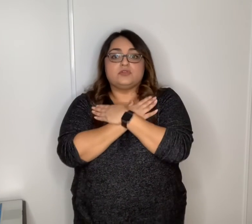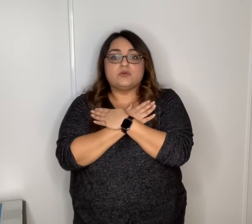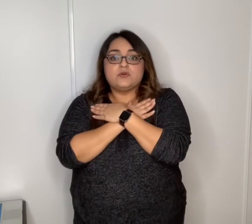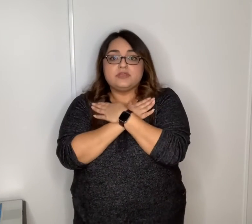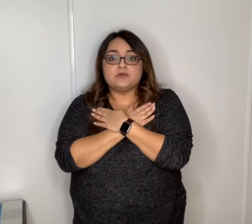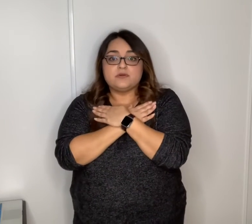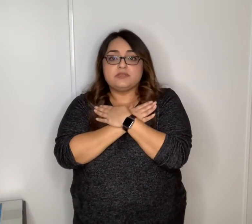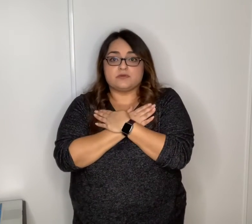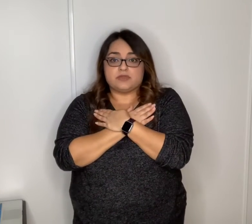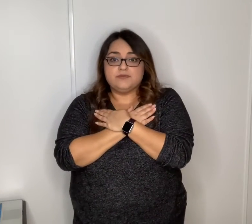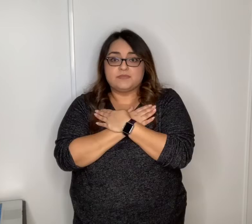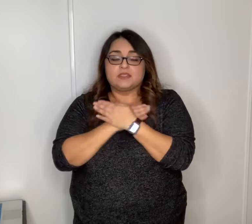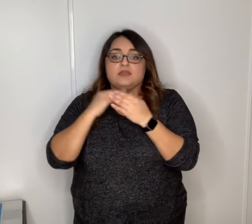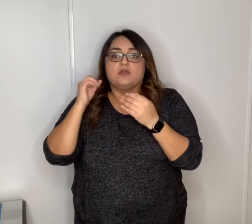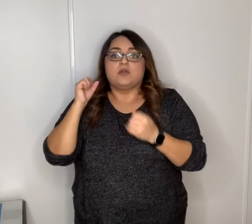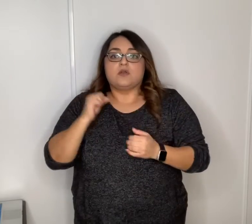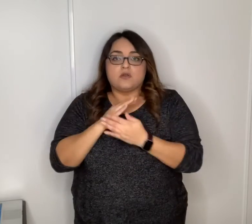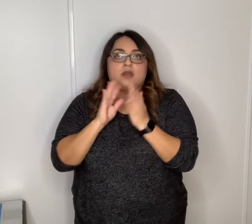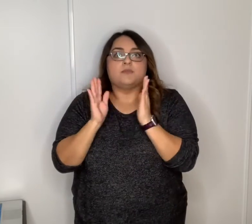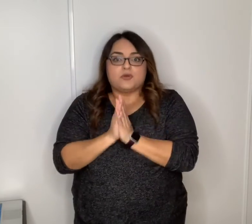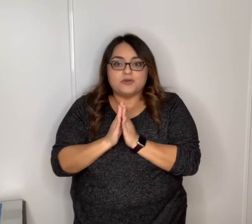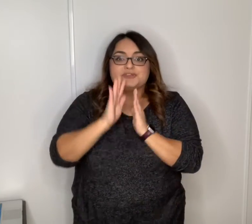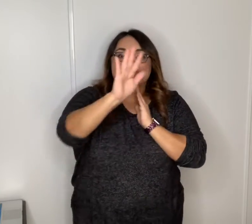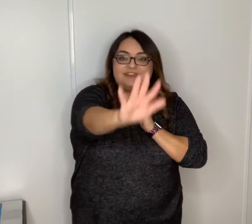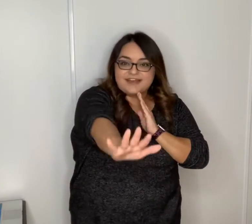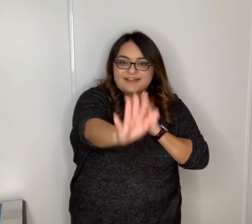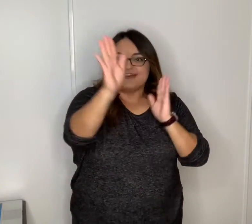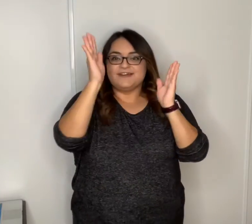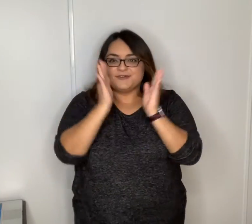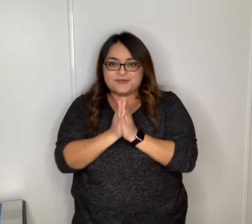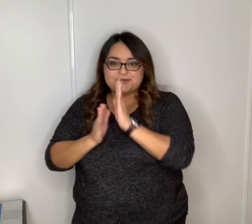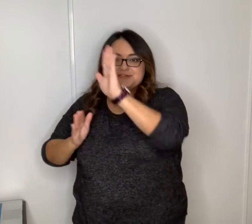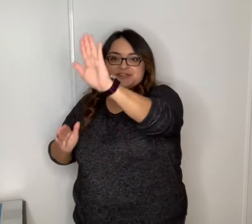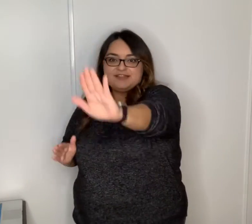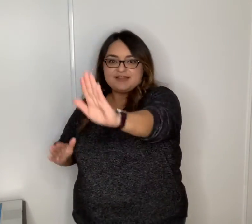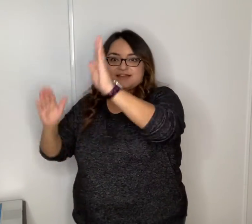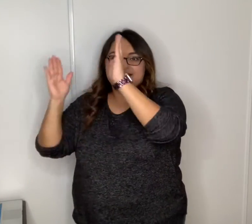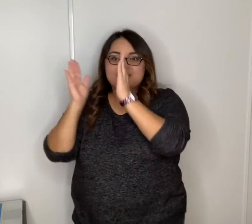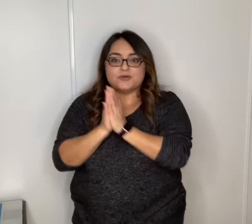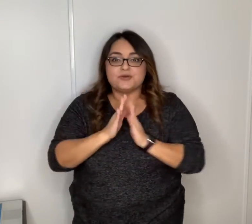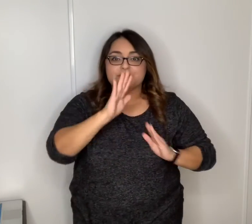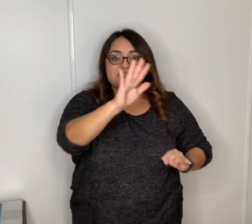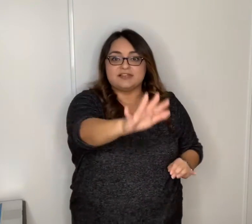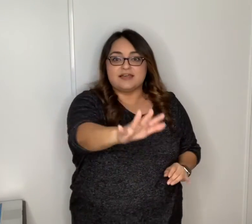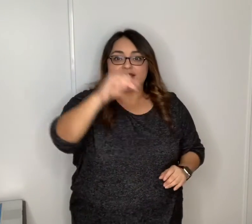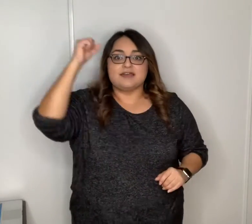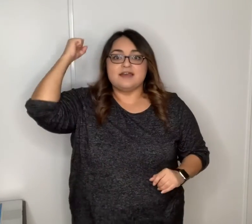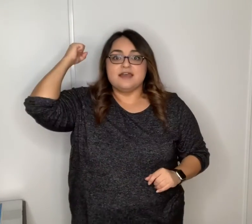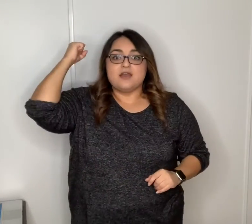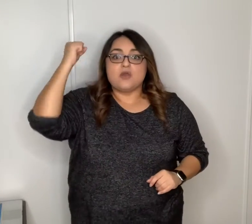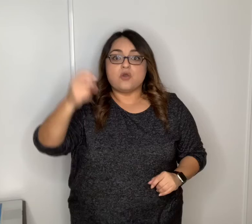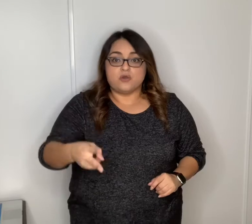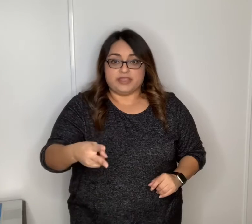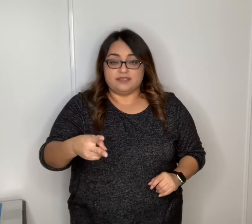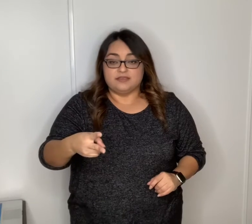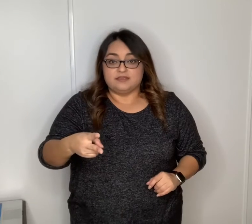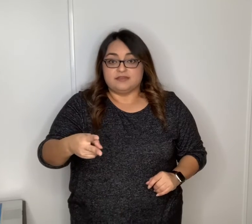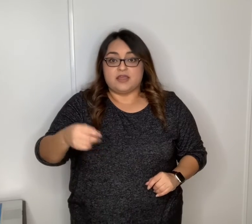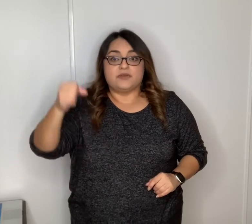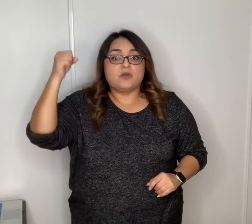yo yo yo yo um oh shallaka oh shallaka oh shallaka hoy now on